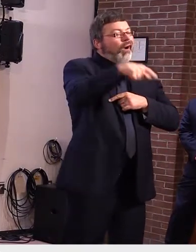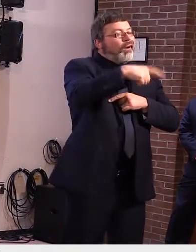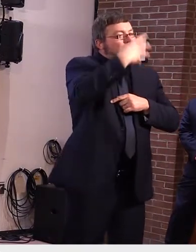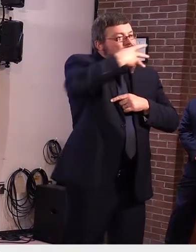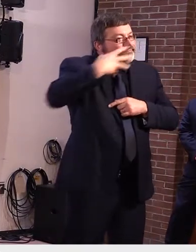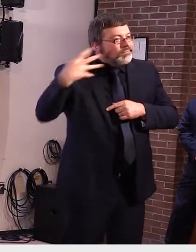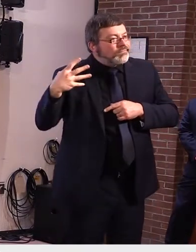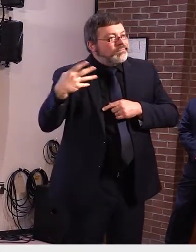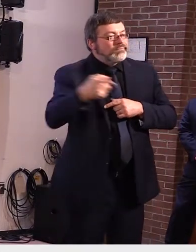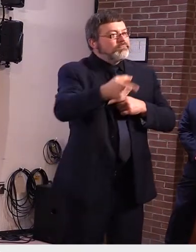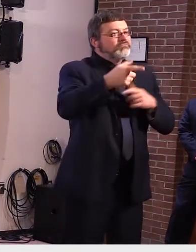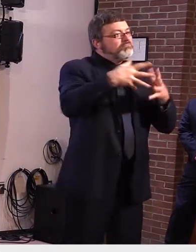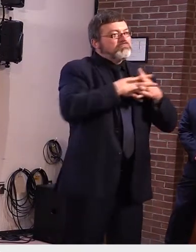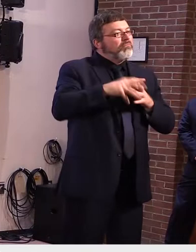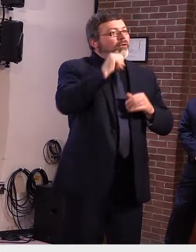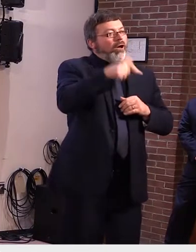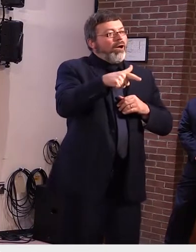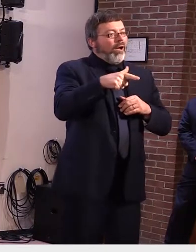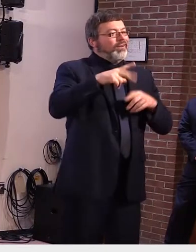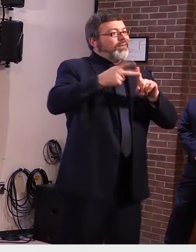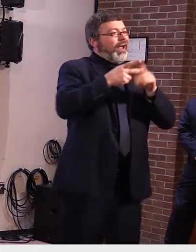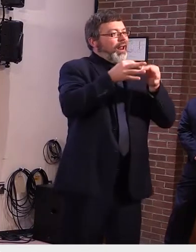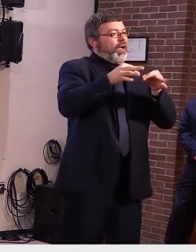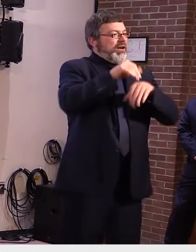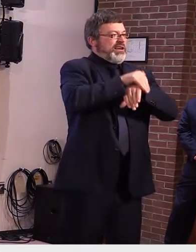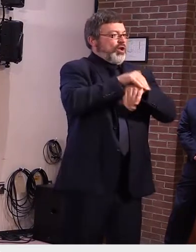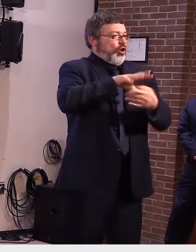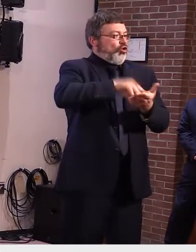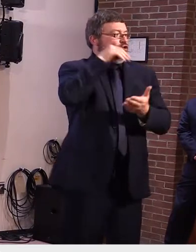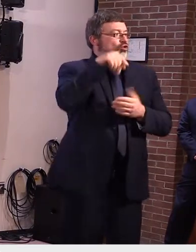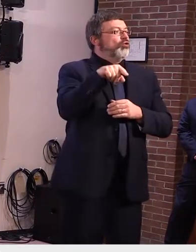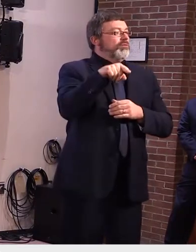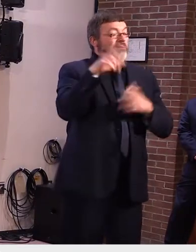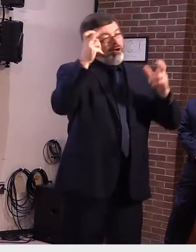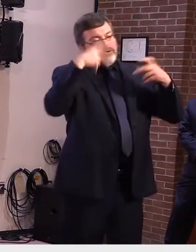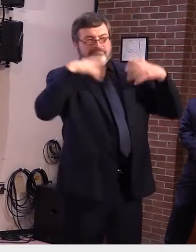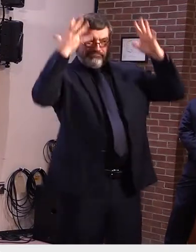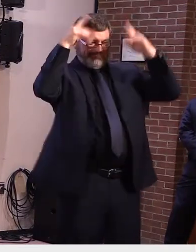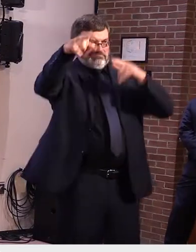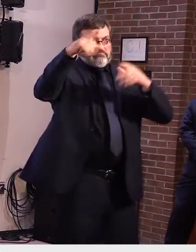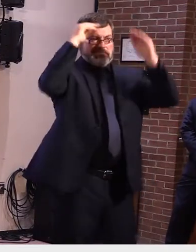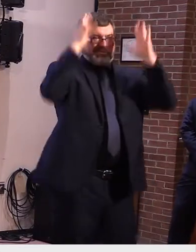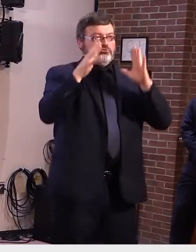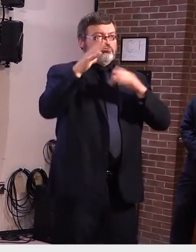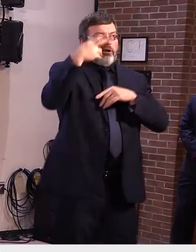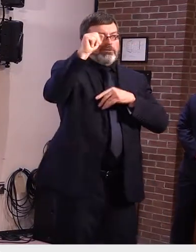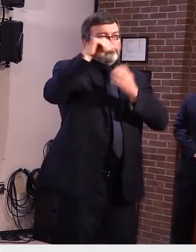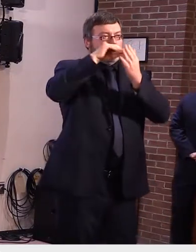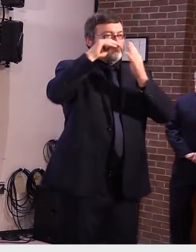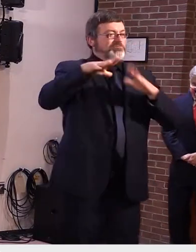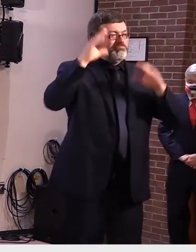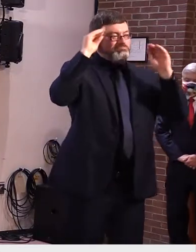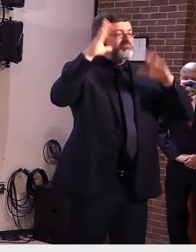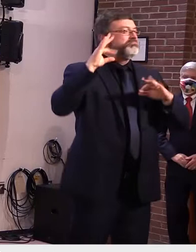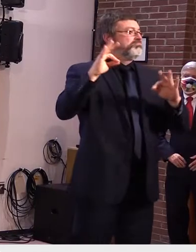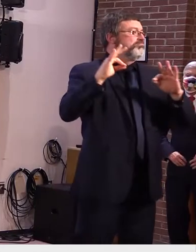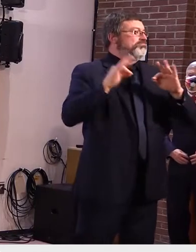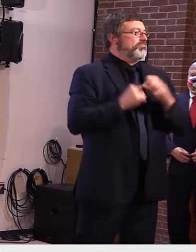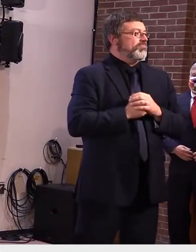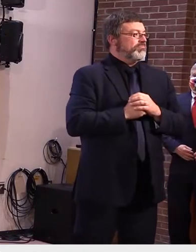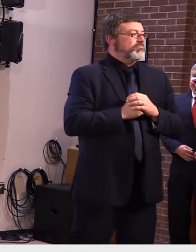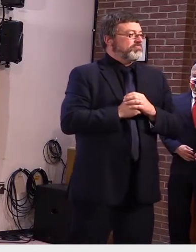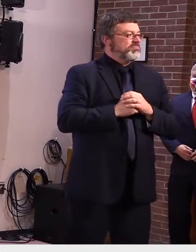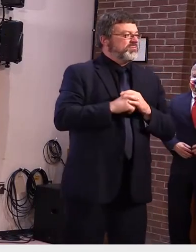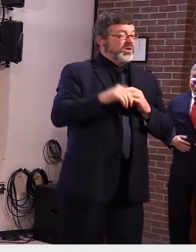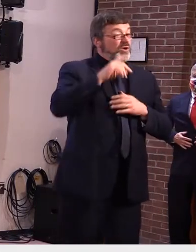worthy of celebration. Dedication and commitment are typical of so many Vermont educators. During our COVID